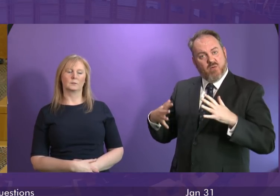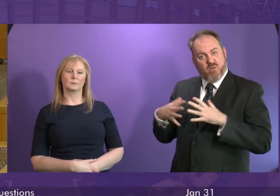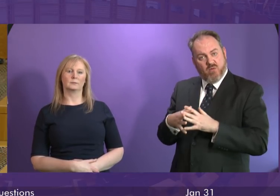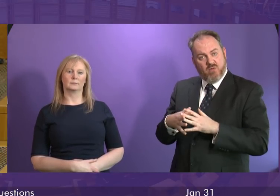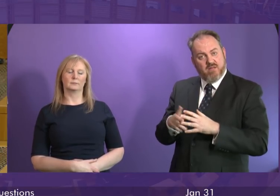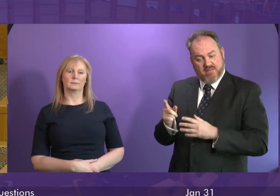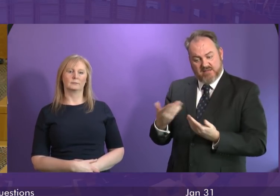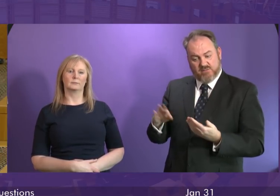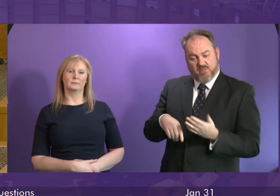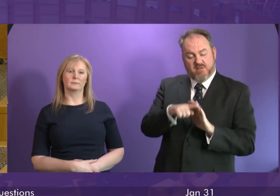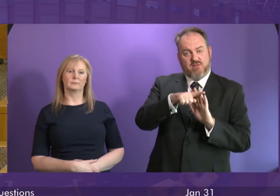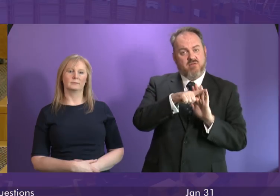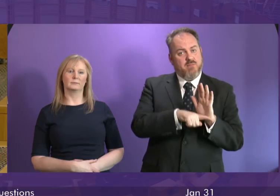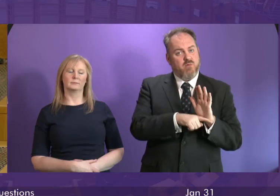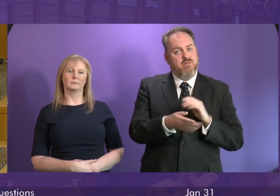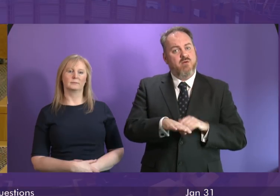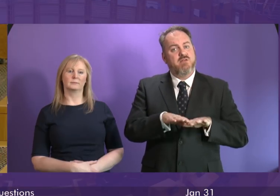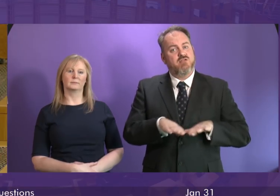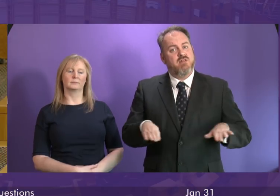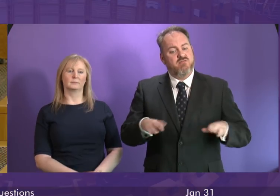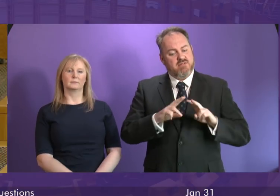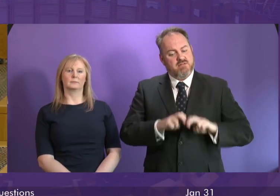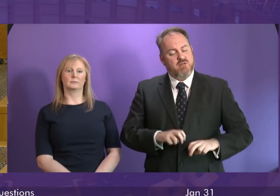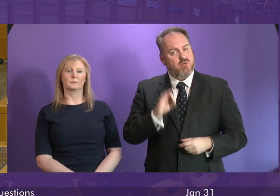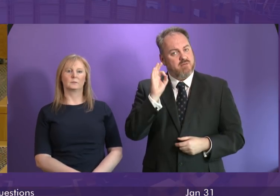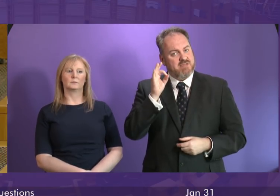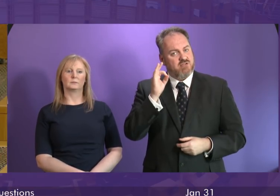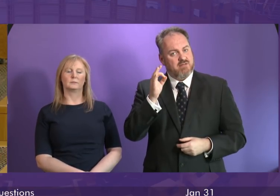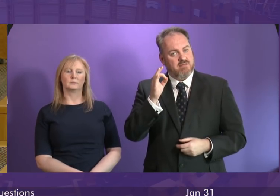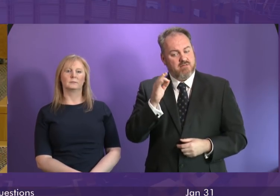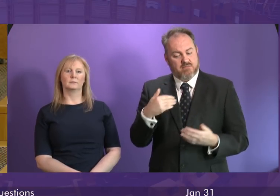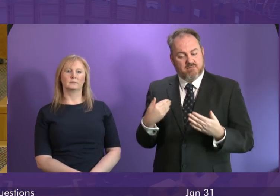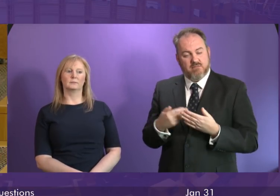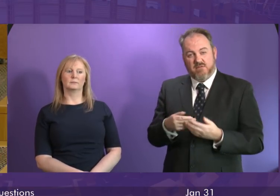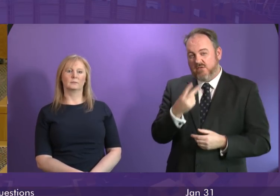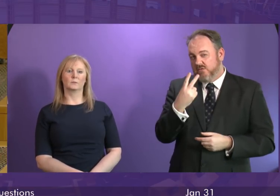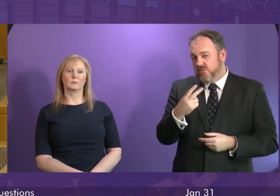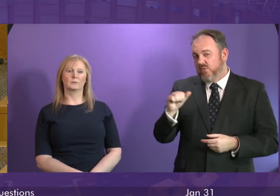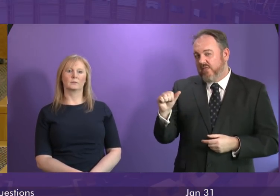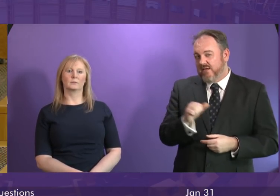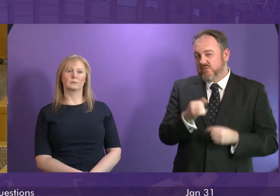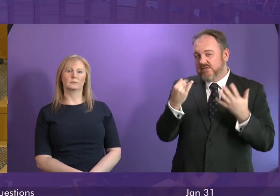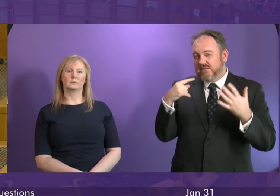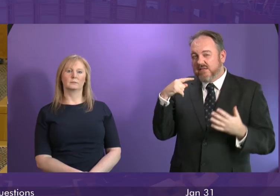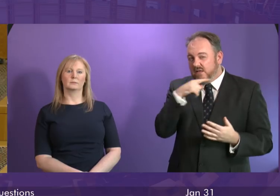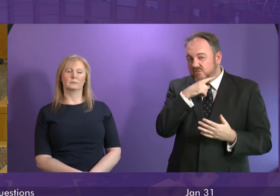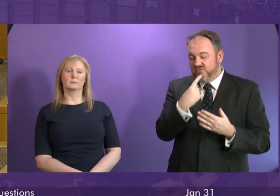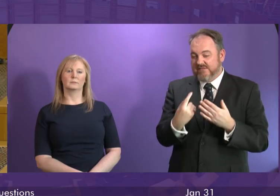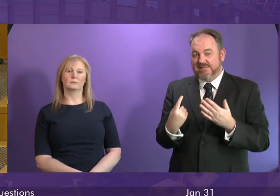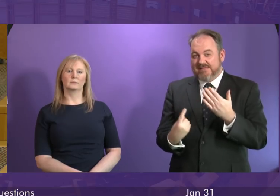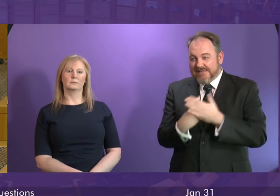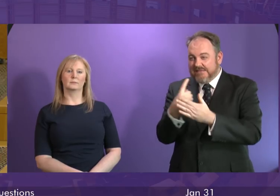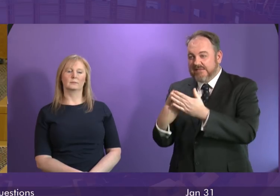conclusion of a report by the Children's Commissioner over 2,600 incidents were recorded